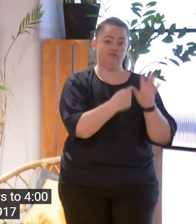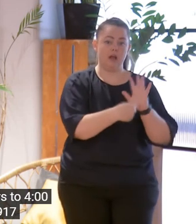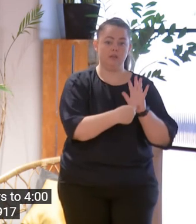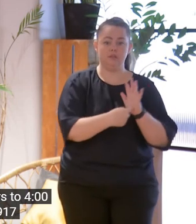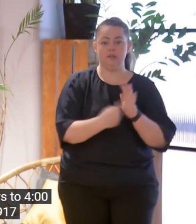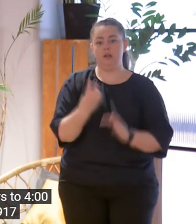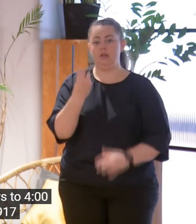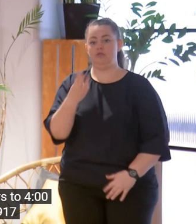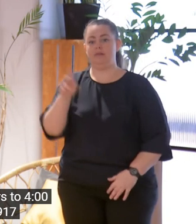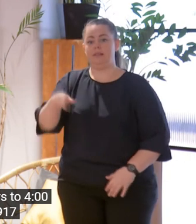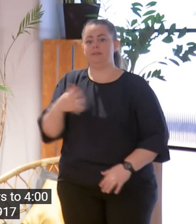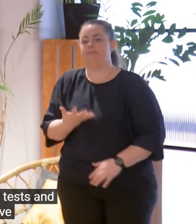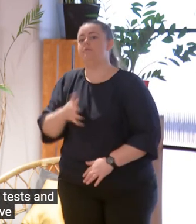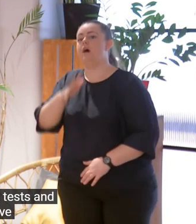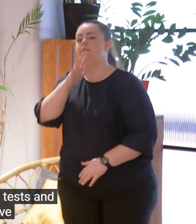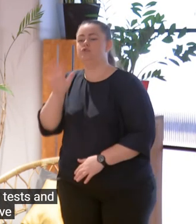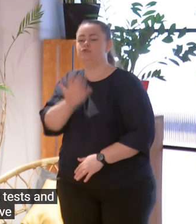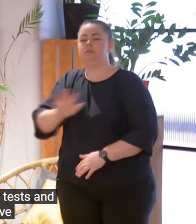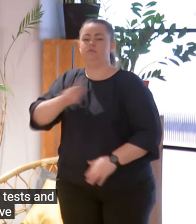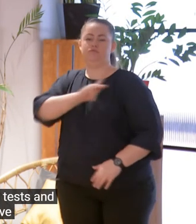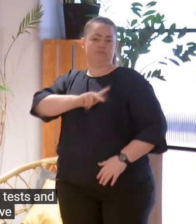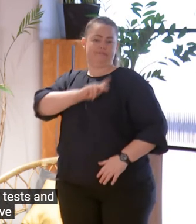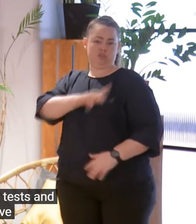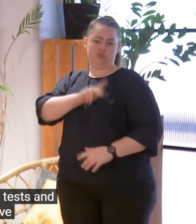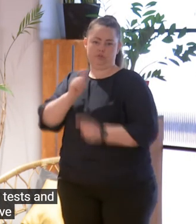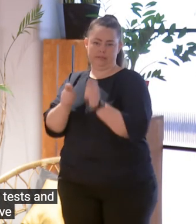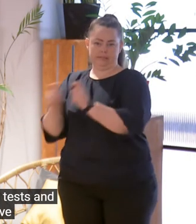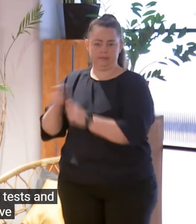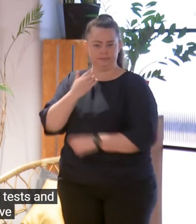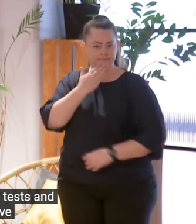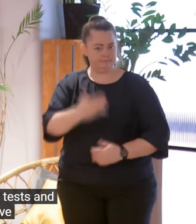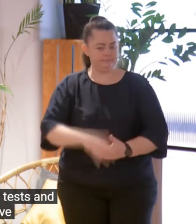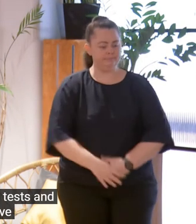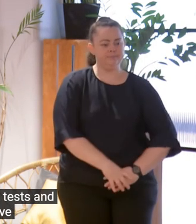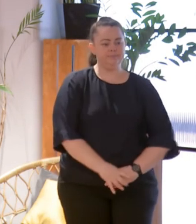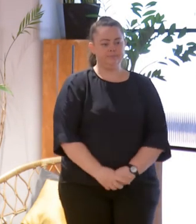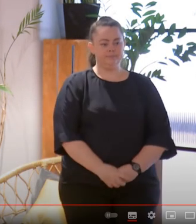,520 from positive PCR tests. Thanks very much.